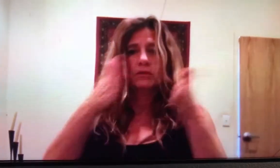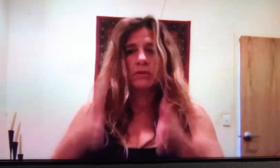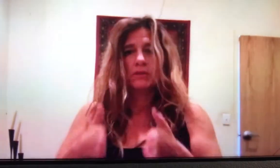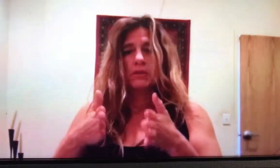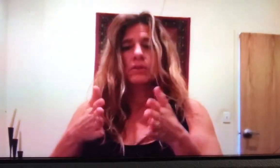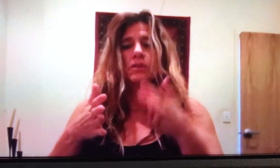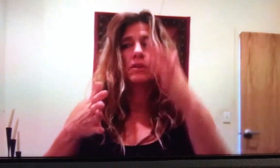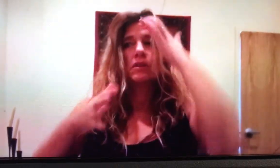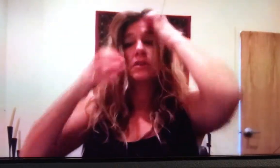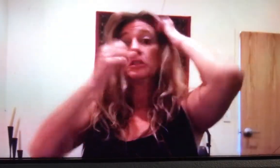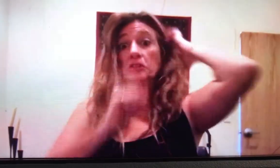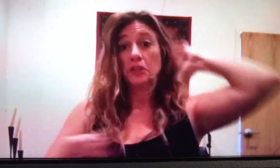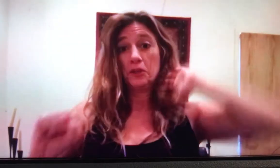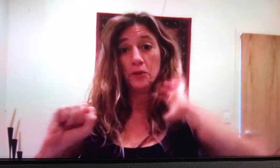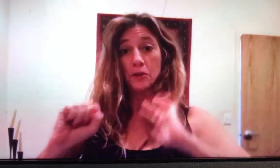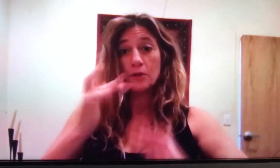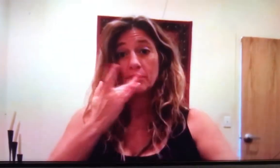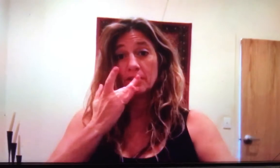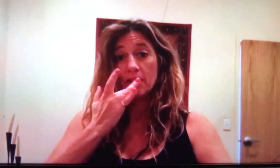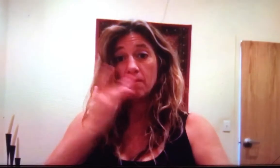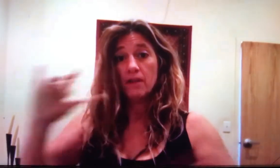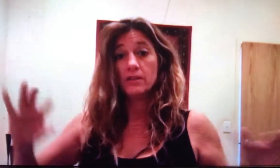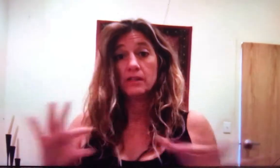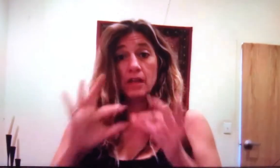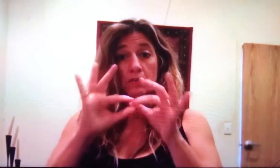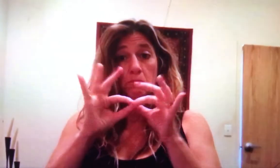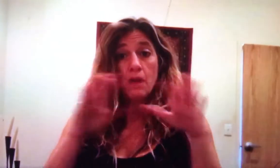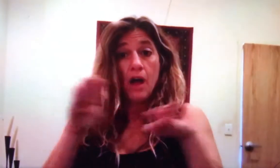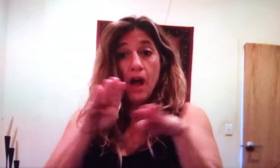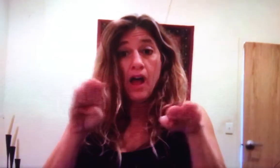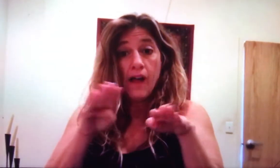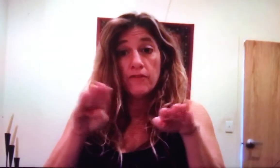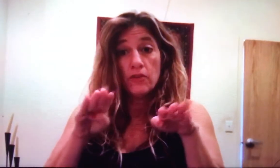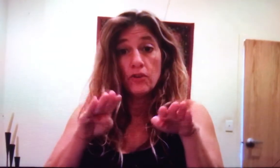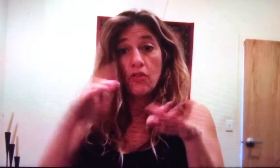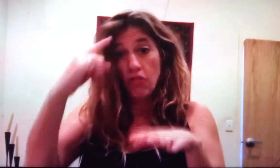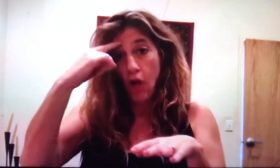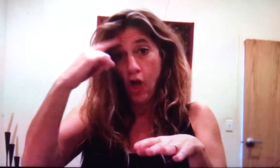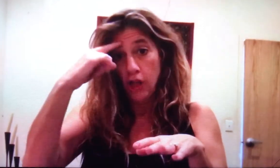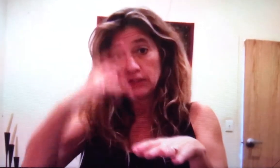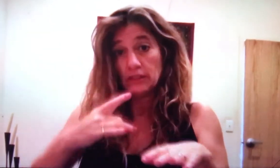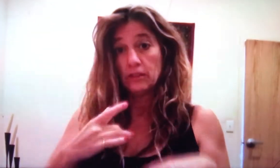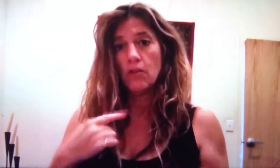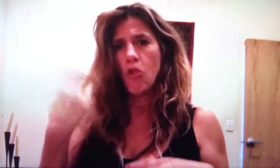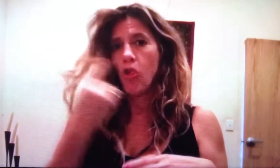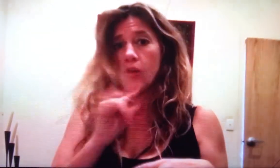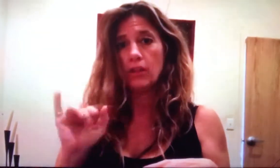That's their tendency. And then the securely attached behavior looks like this.